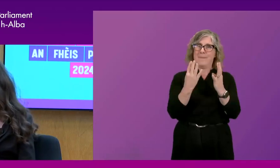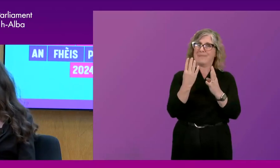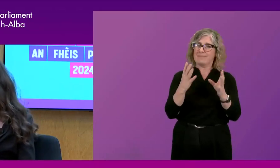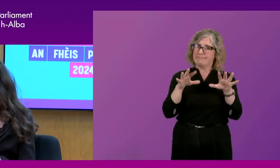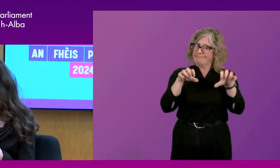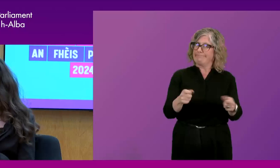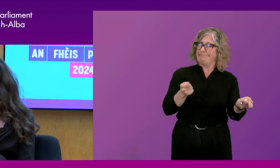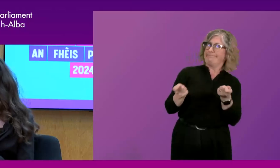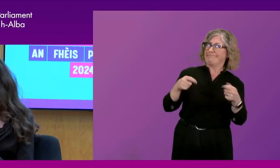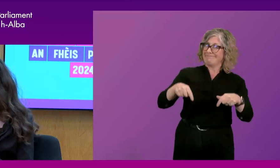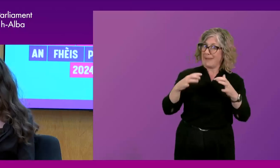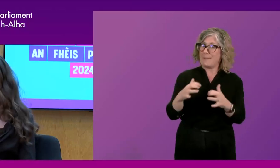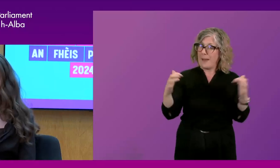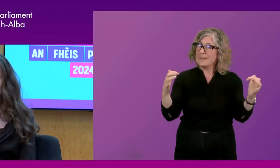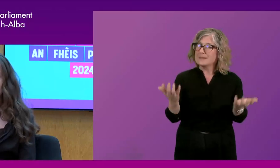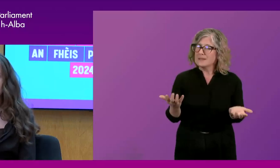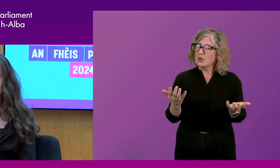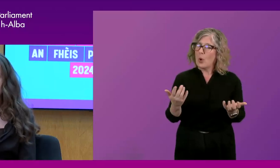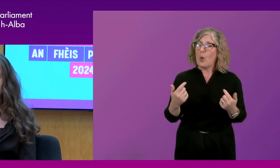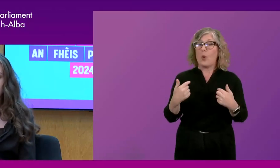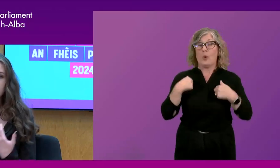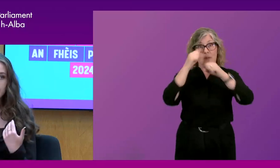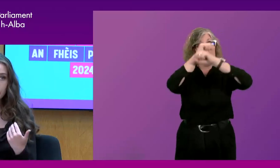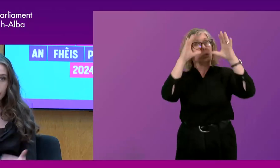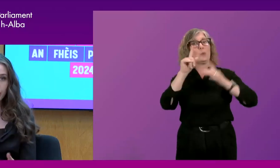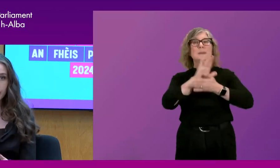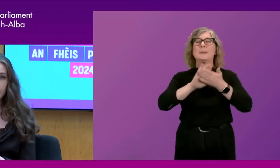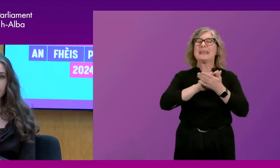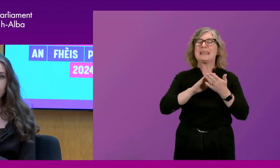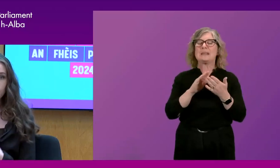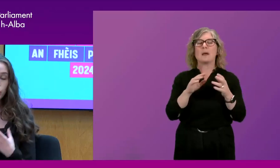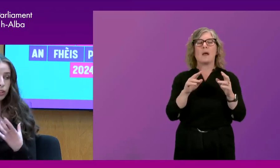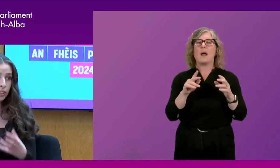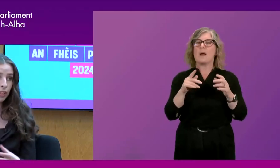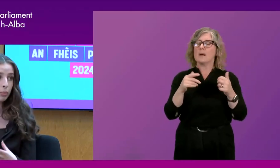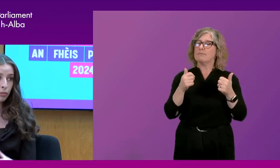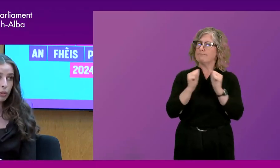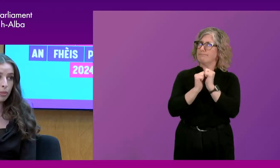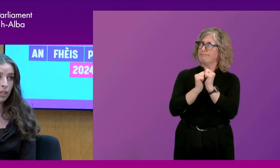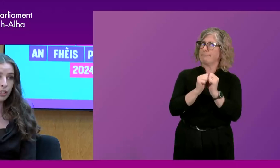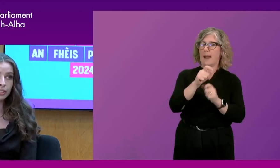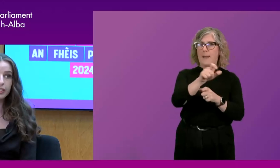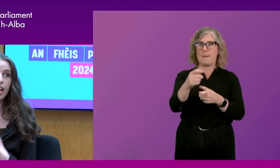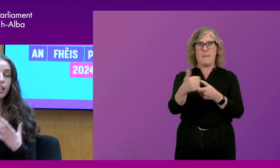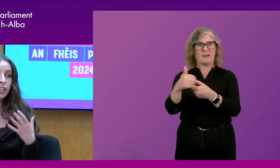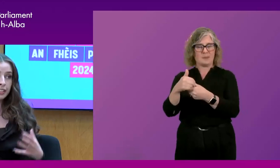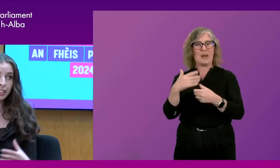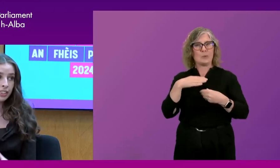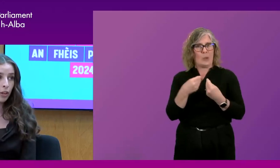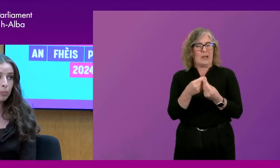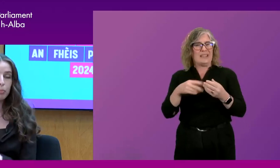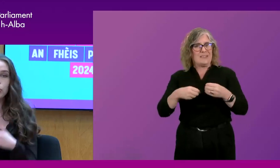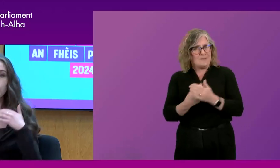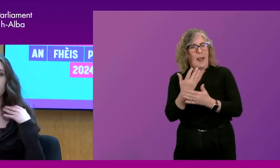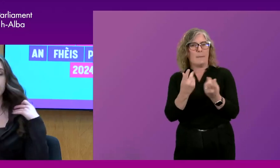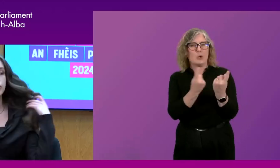meaningful participation to me is, as I say, providing the tools to develop informed opinions, listening